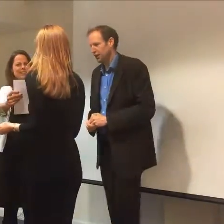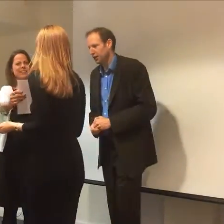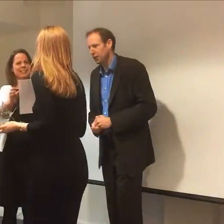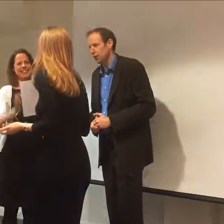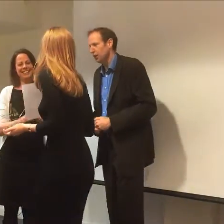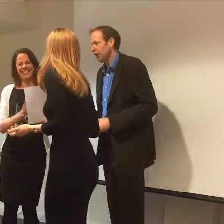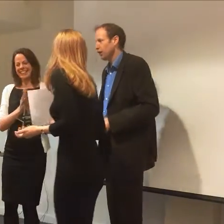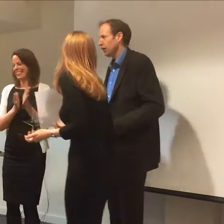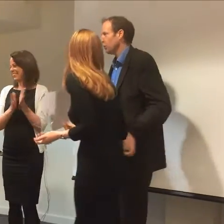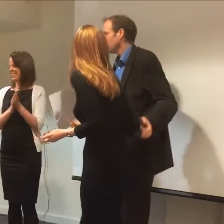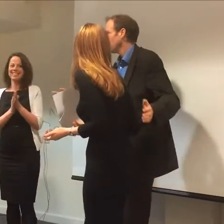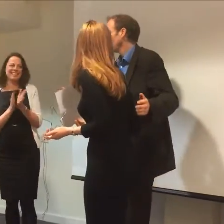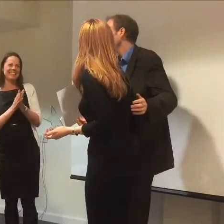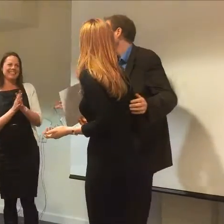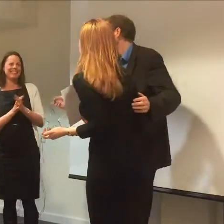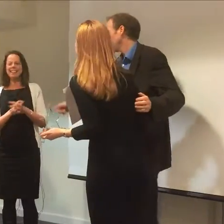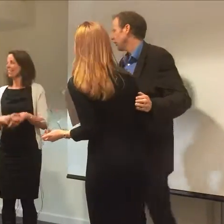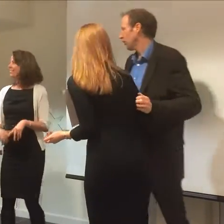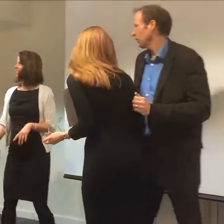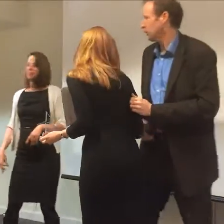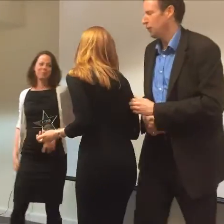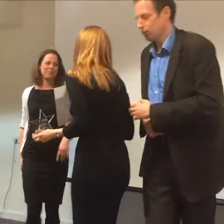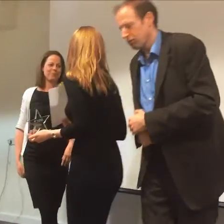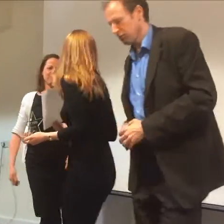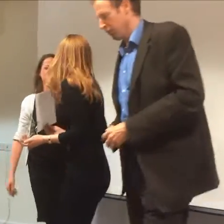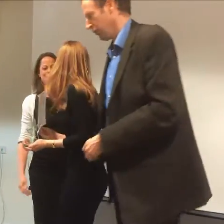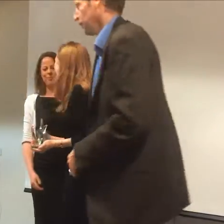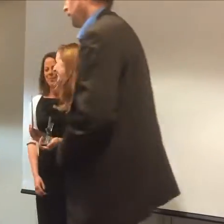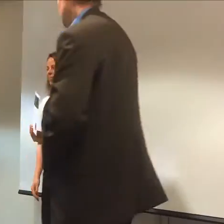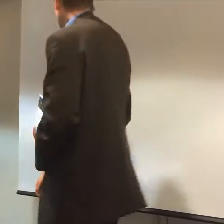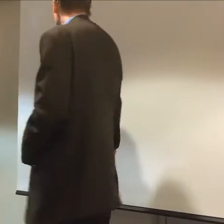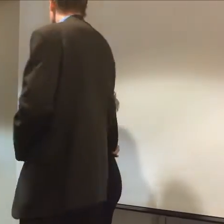you. Thank you. Thanks. .